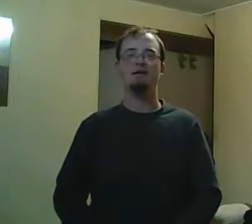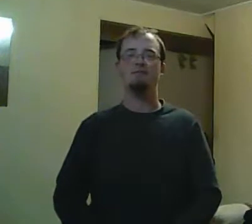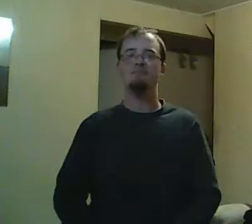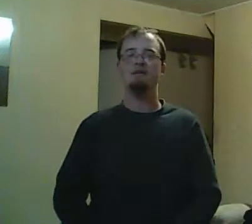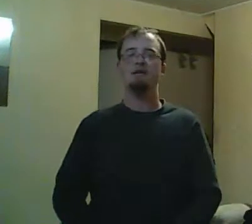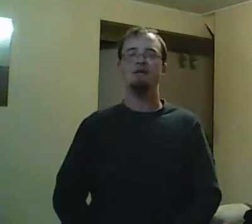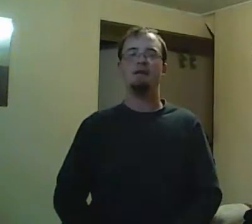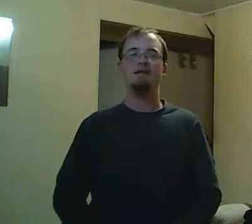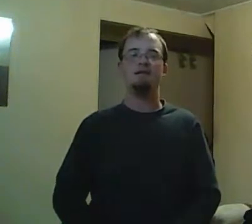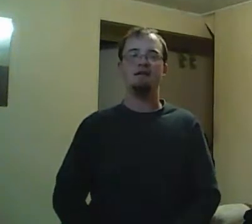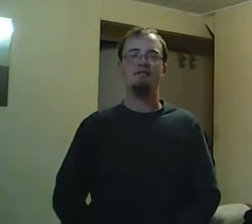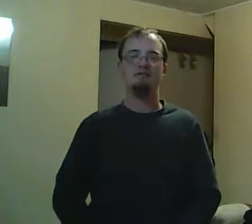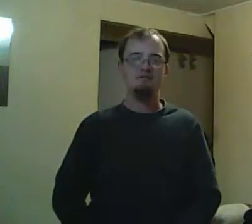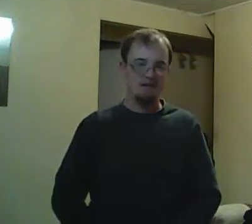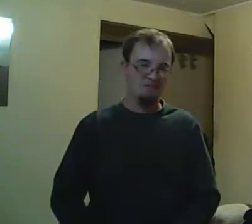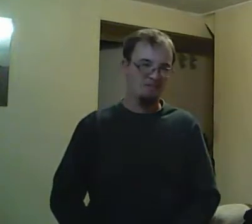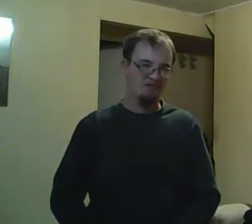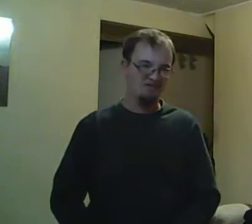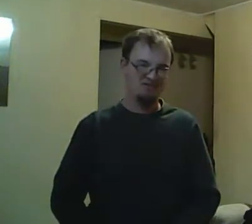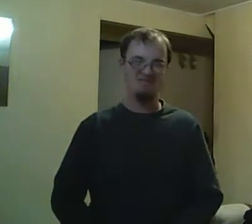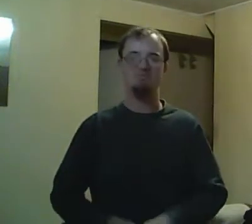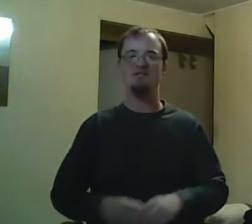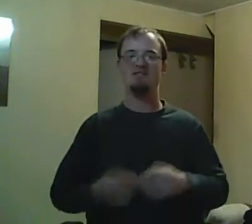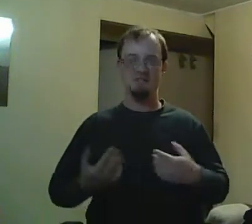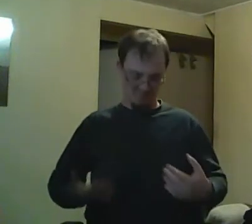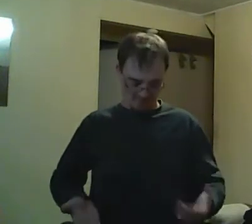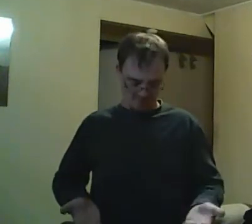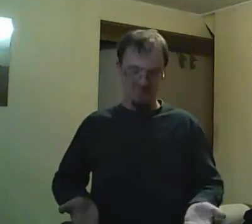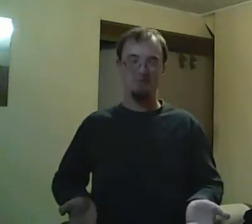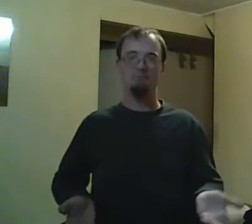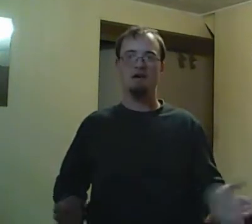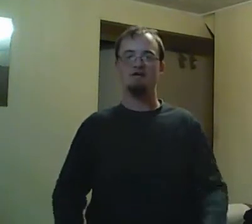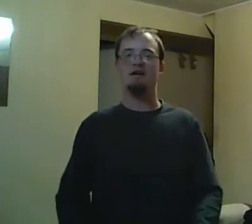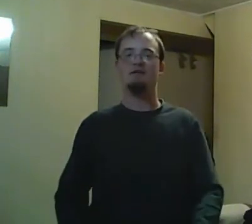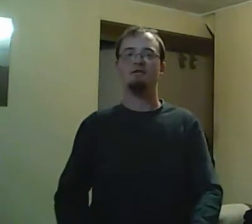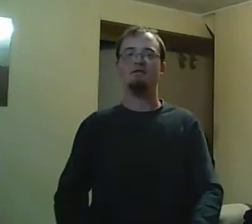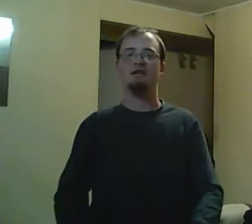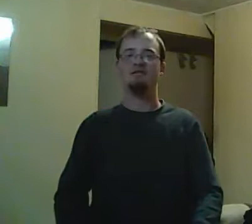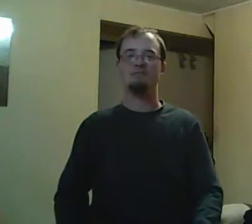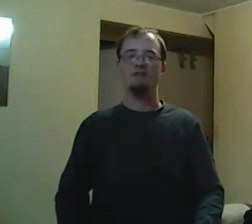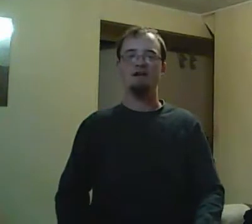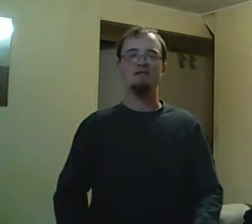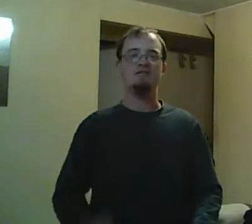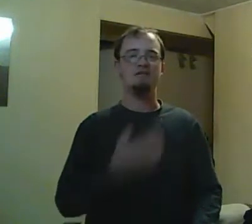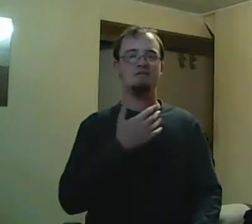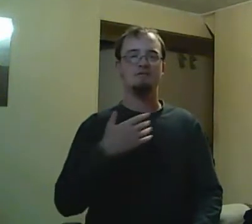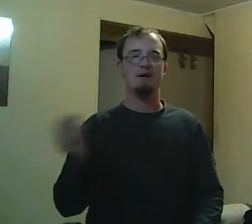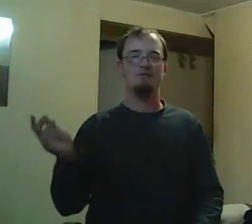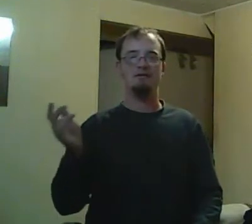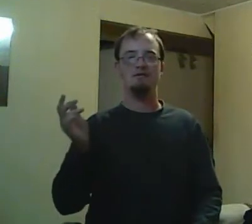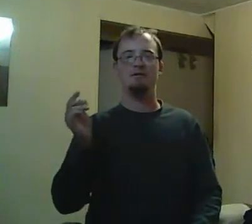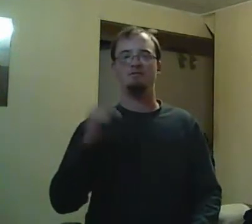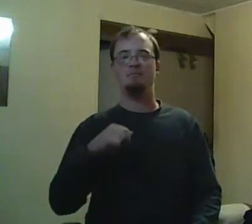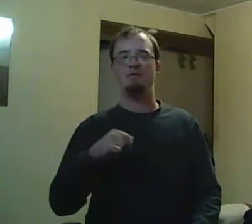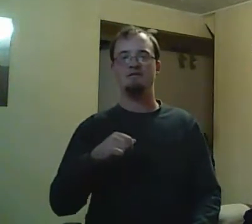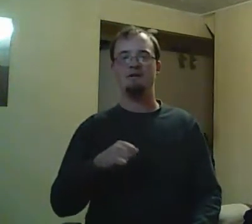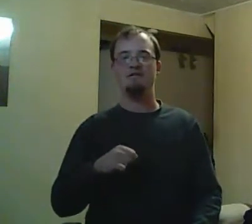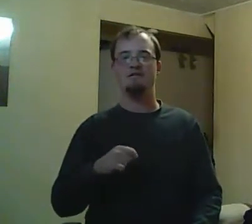made. My name is Jeff CutterHistoricalDiamond, or CutterGocky as I'm known in the Degrassi Reddit, and welcome to this video.